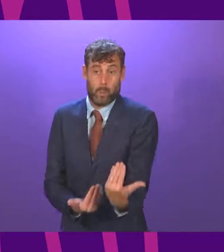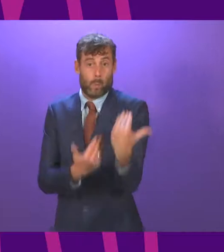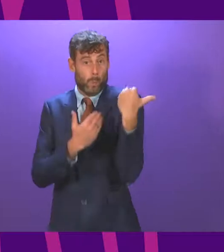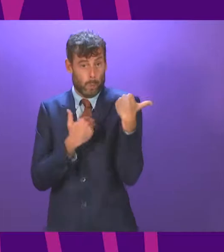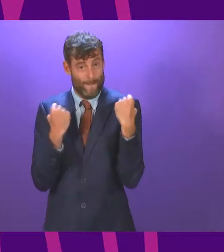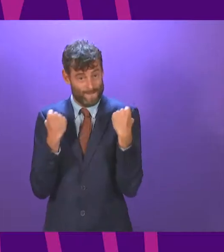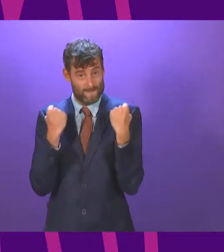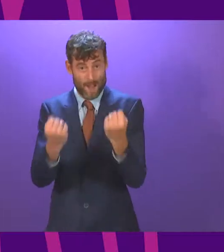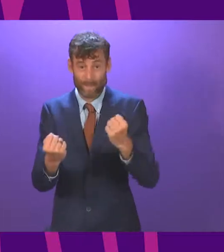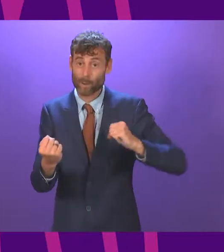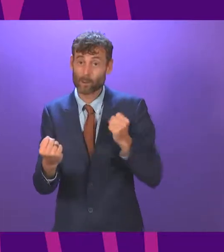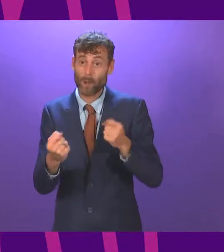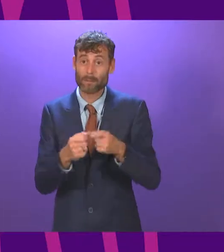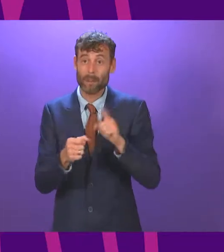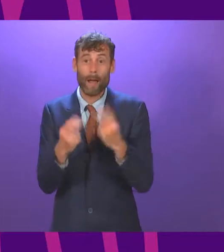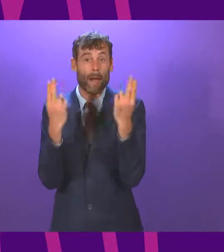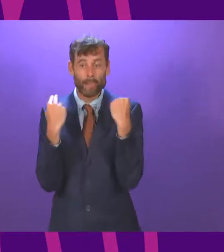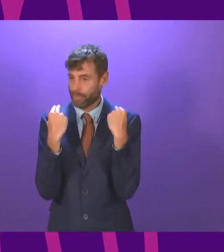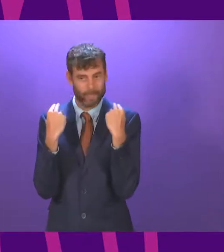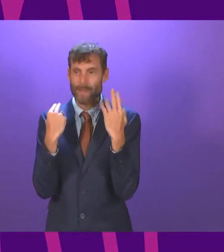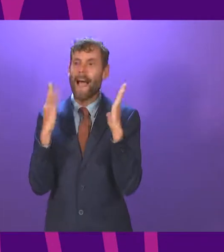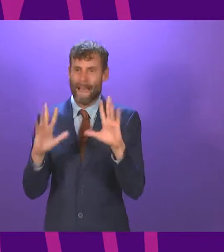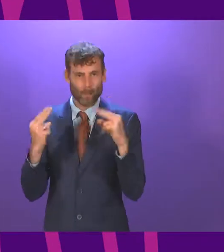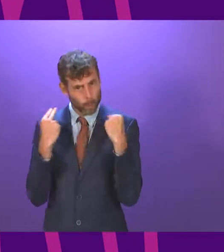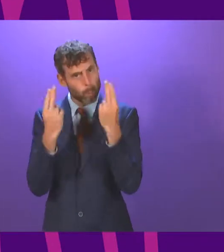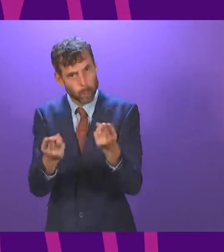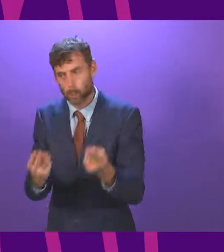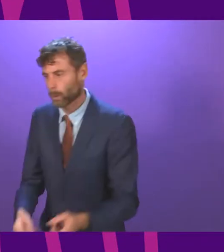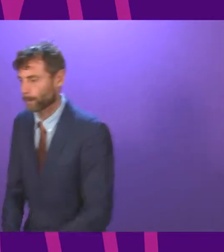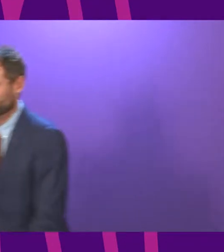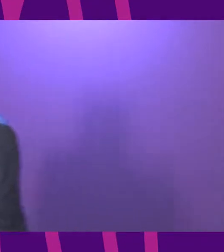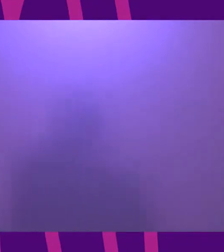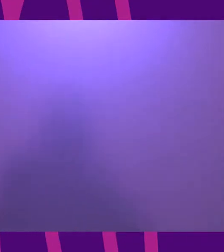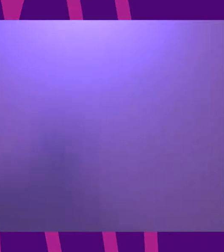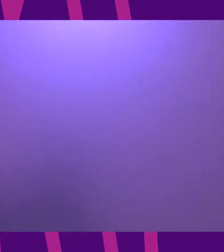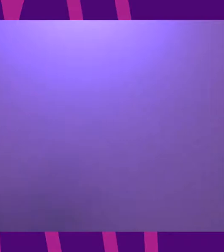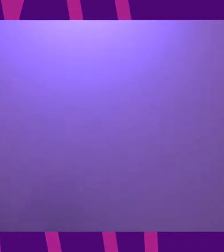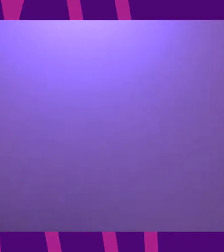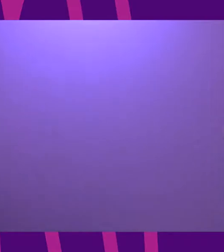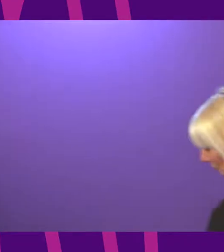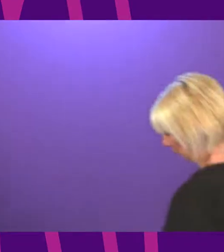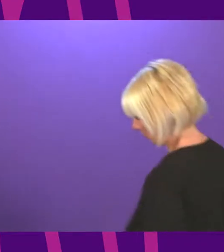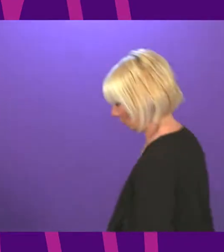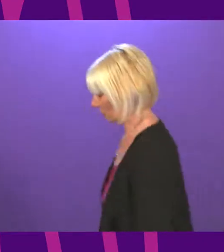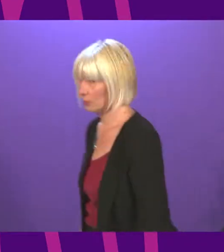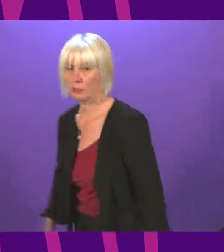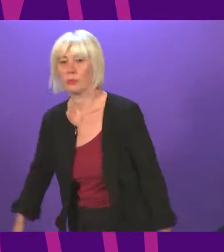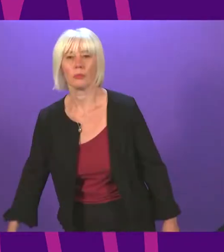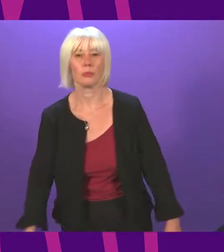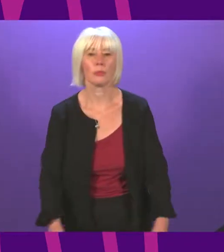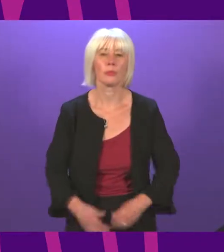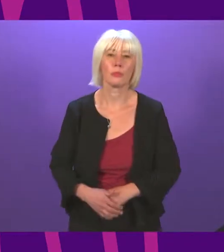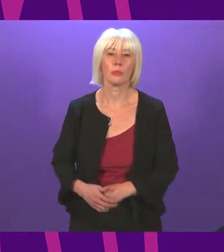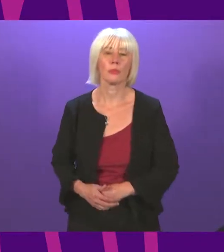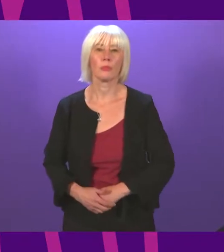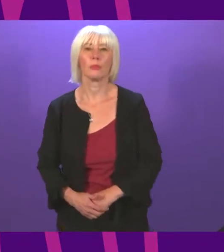lying down. Thank you. Thank you, Ms Mockin. I now call on Fulton-McGregor, who will be followed by Dylan Mackay. Mr McGregor, six